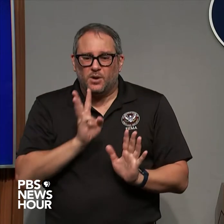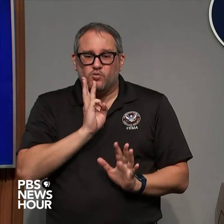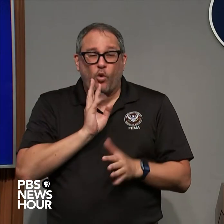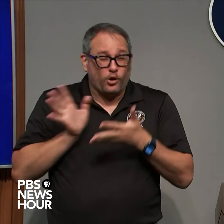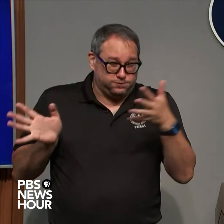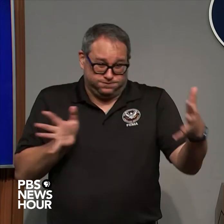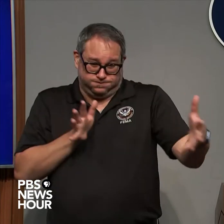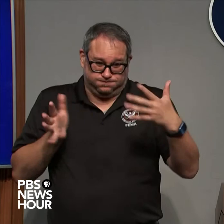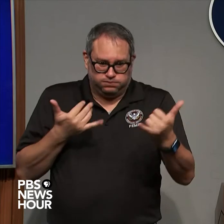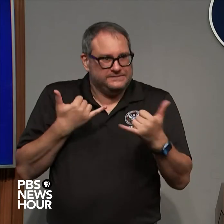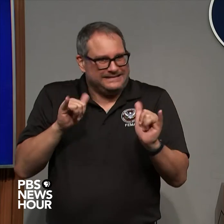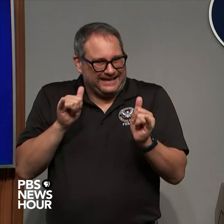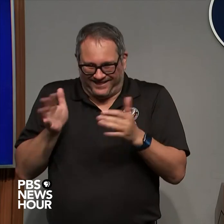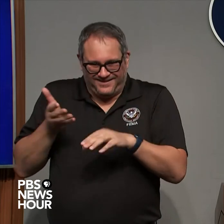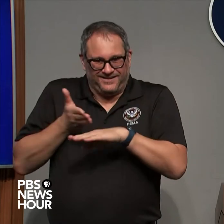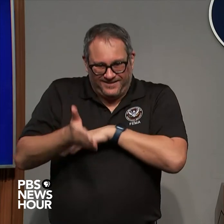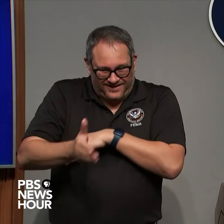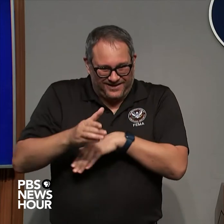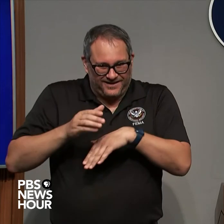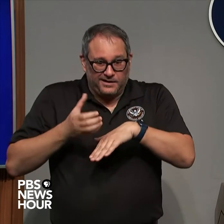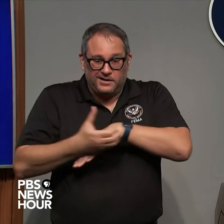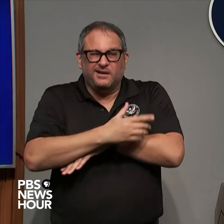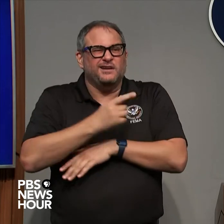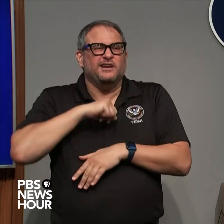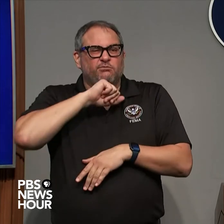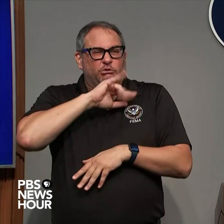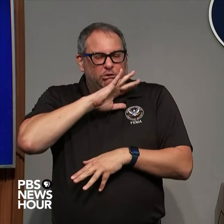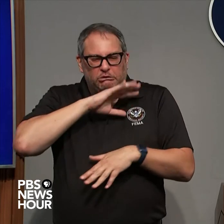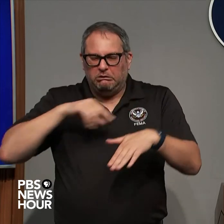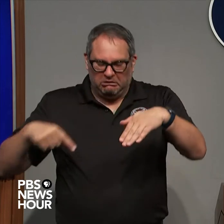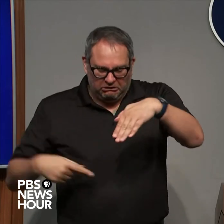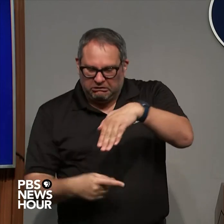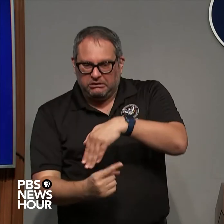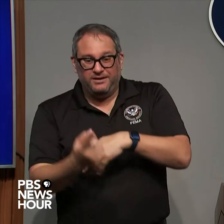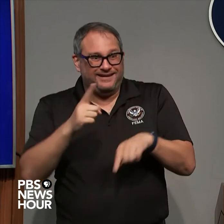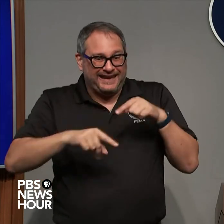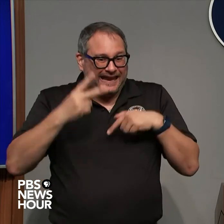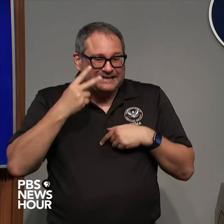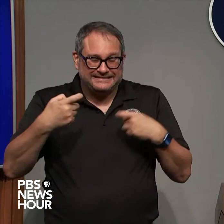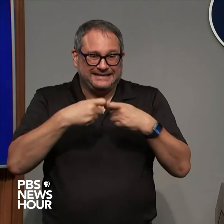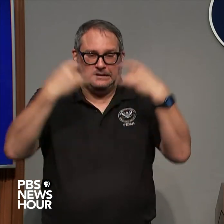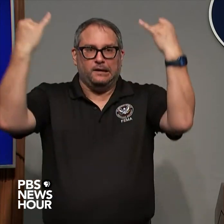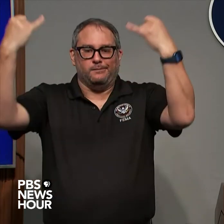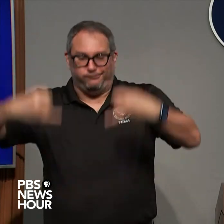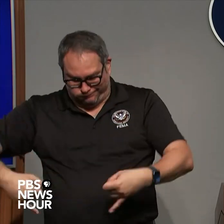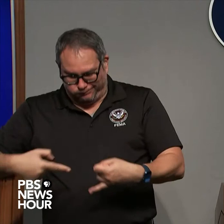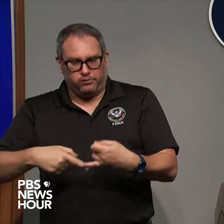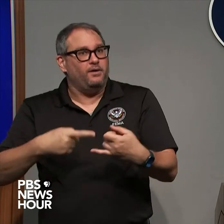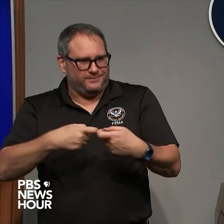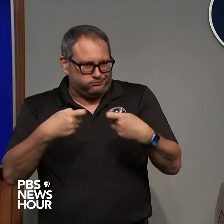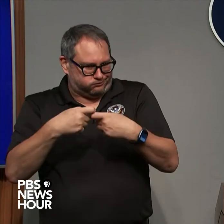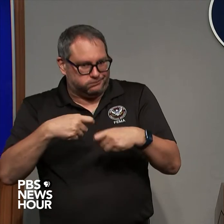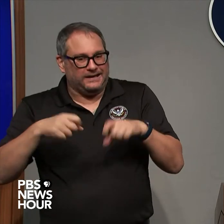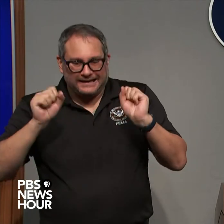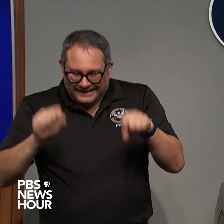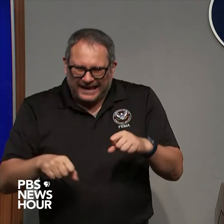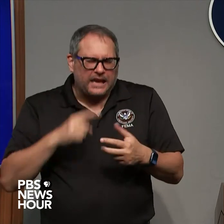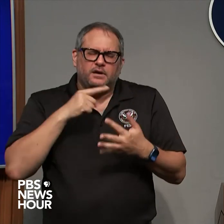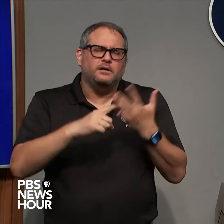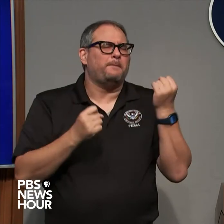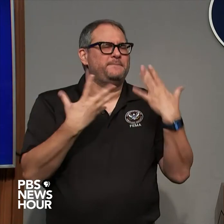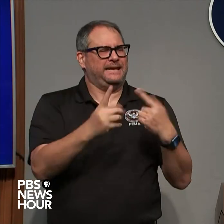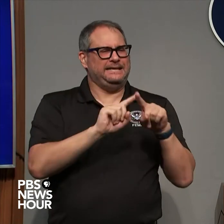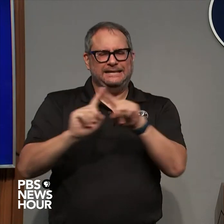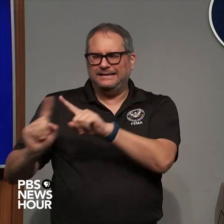going to have debris in it it's still gonna have down power lines in it so there's so many different dangers after the storm passes